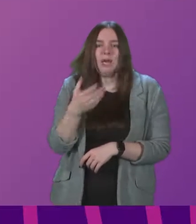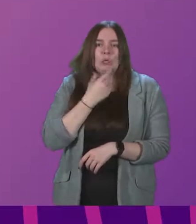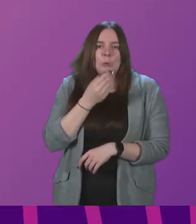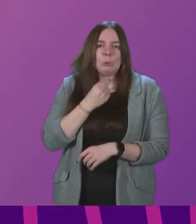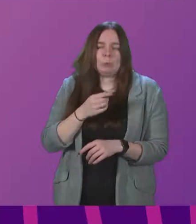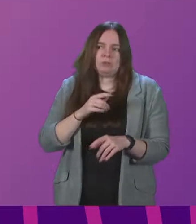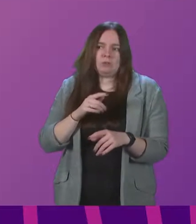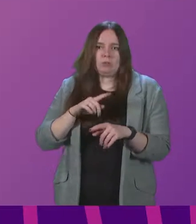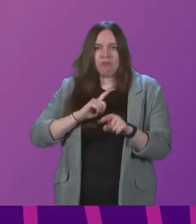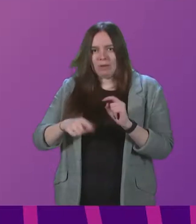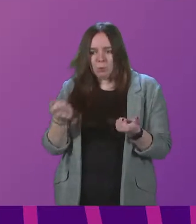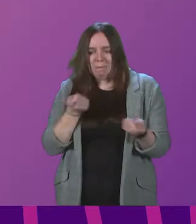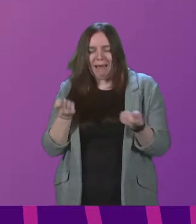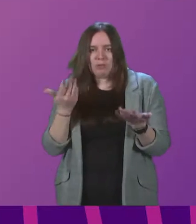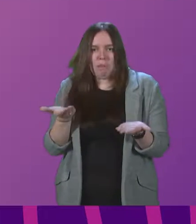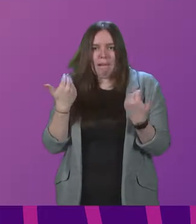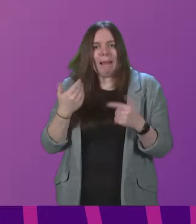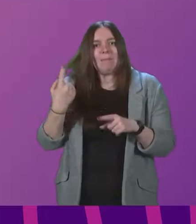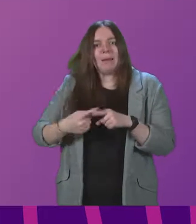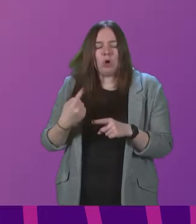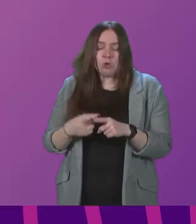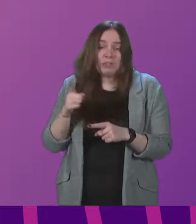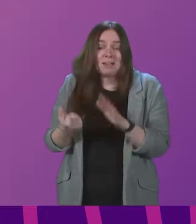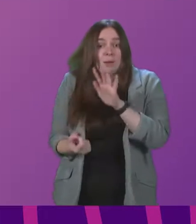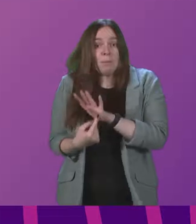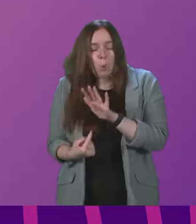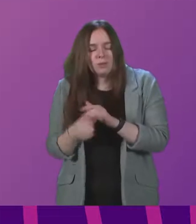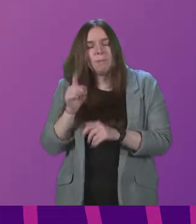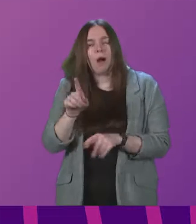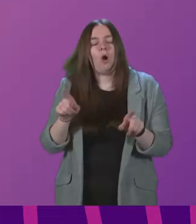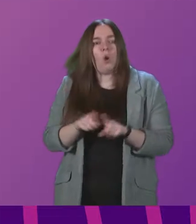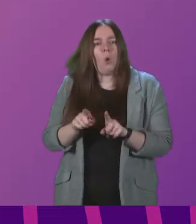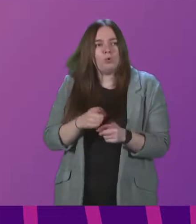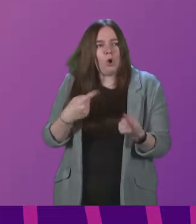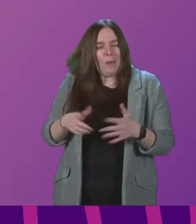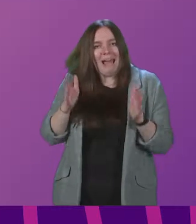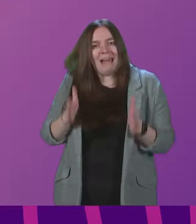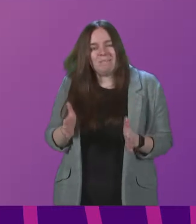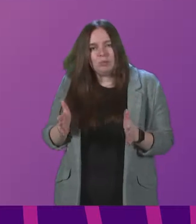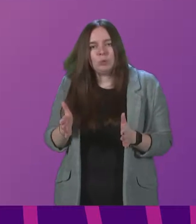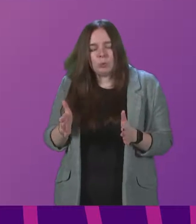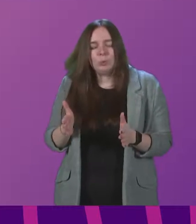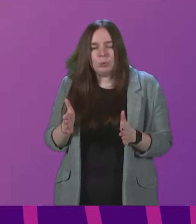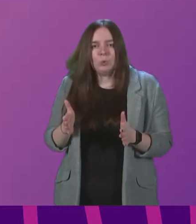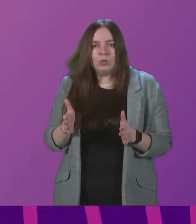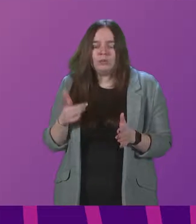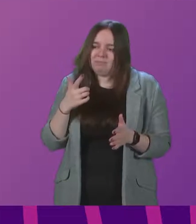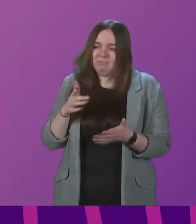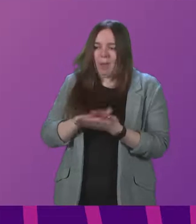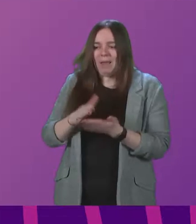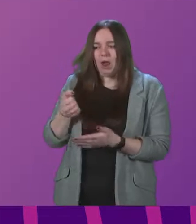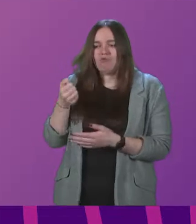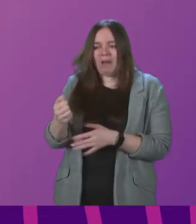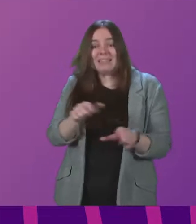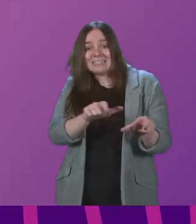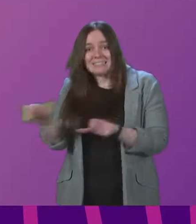tackling the climate emergency. It's an important one. But we also have to make rail sustainable